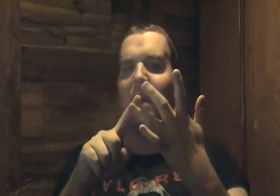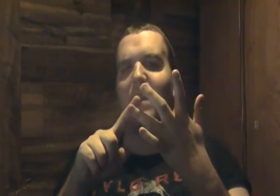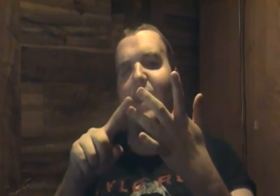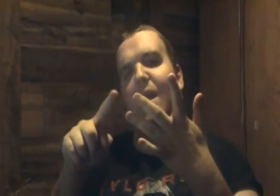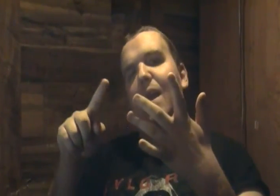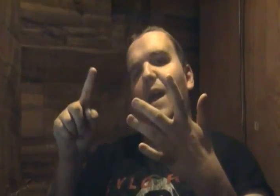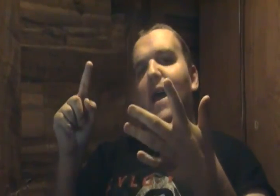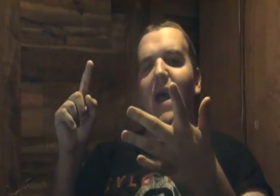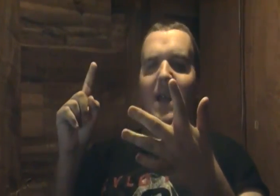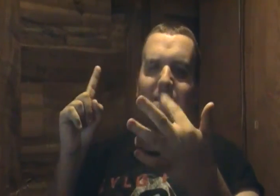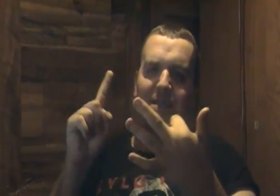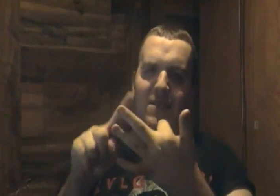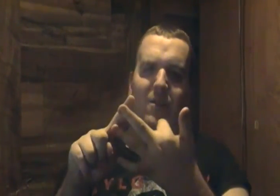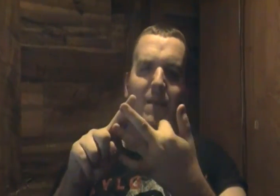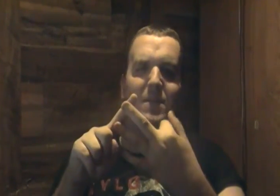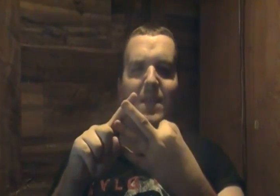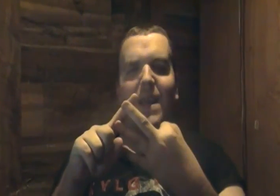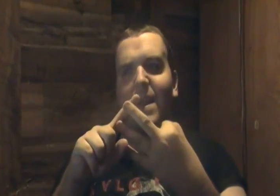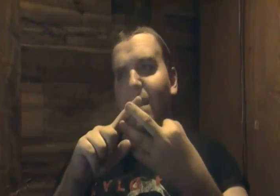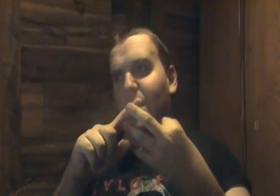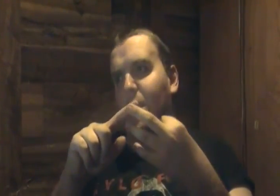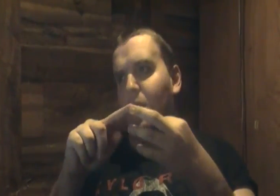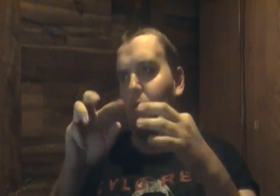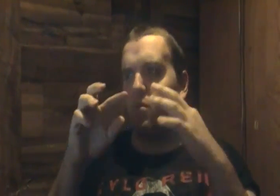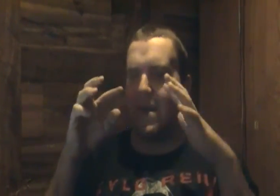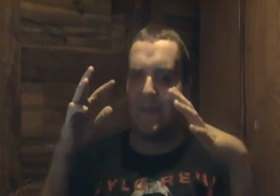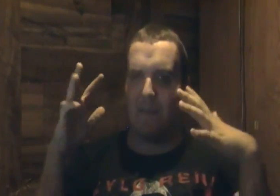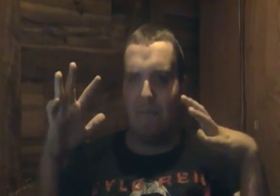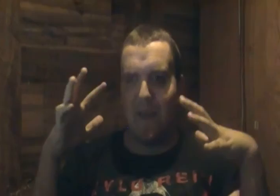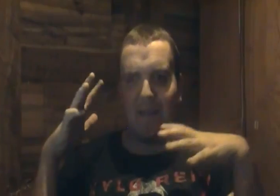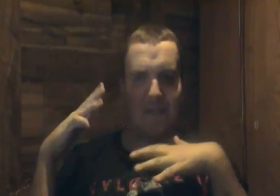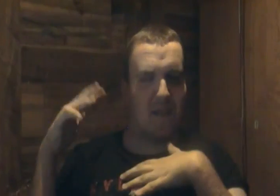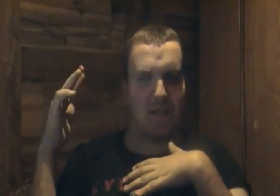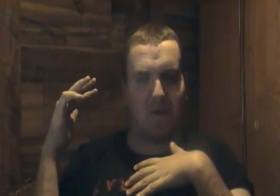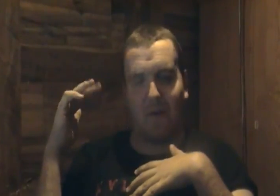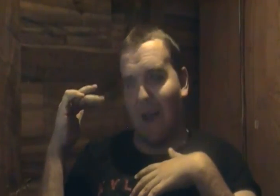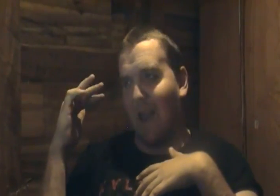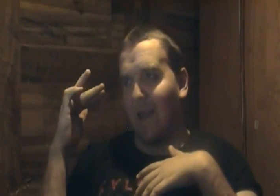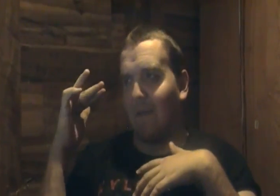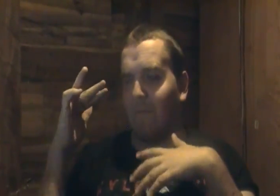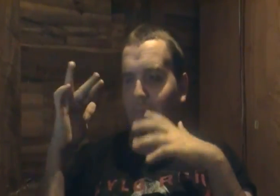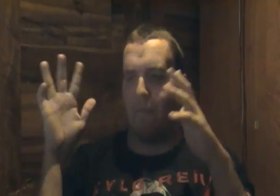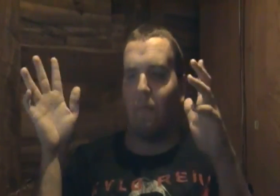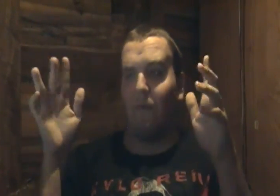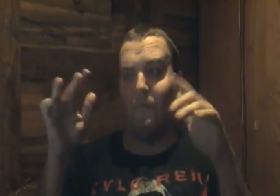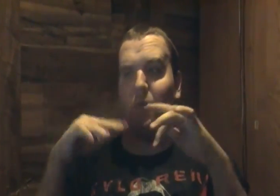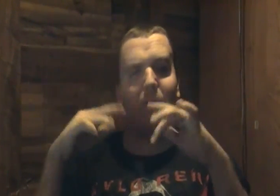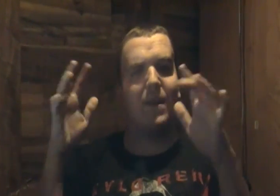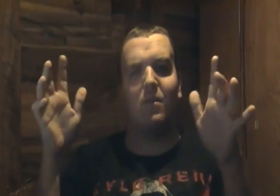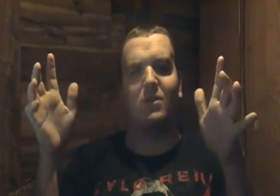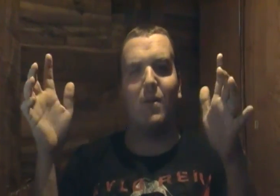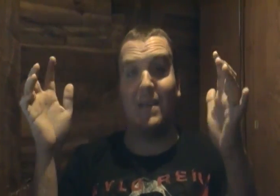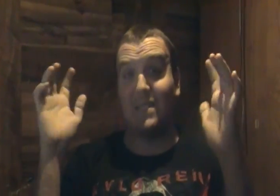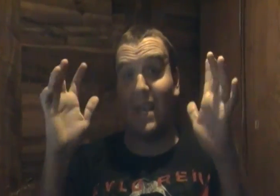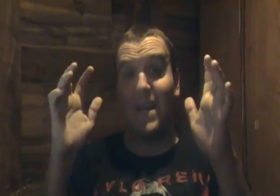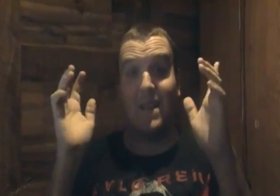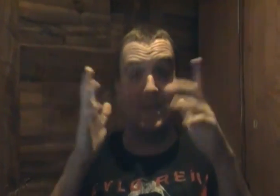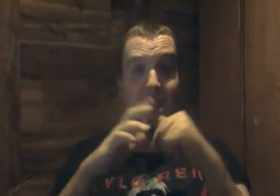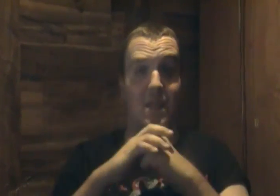Dudley and a sister named Sadie who is the big sister and referably known to as Sadie that's